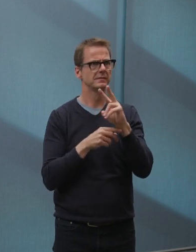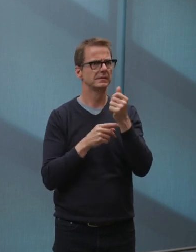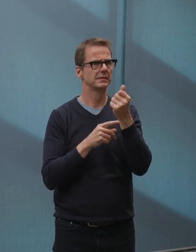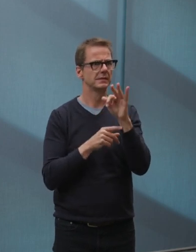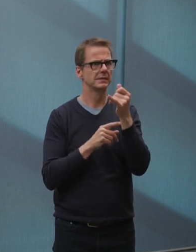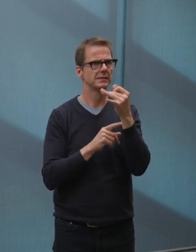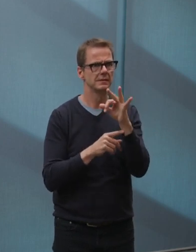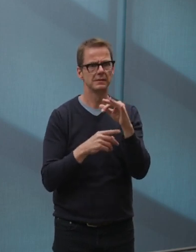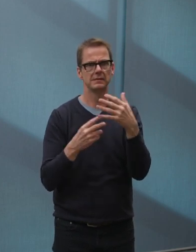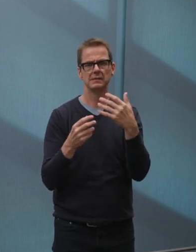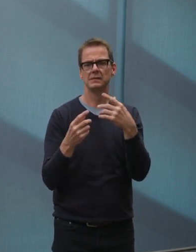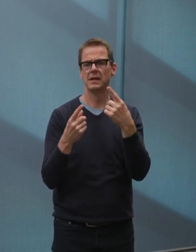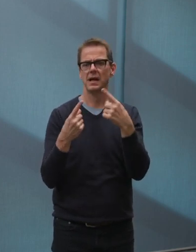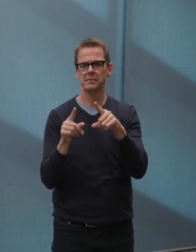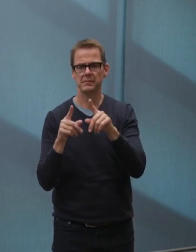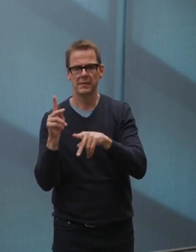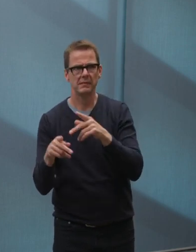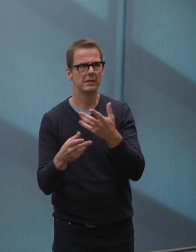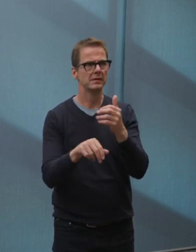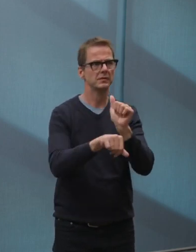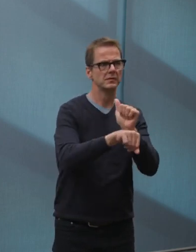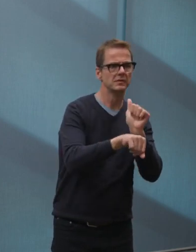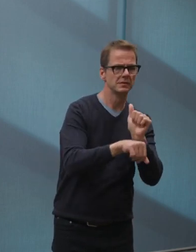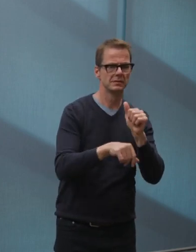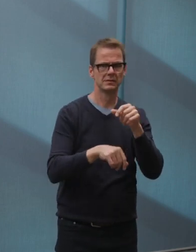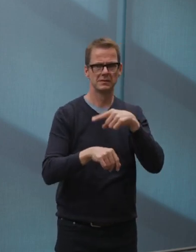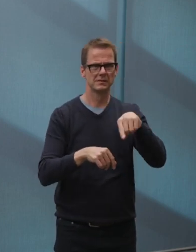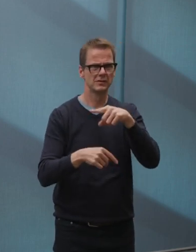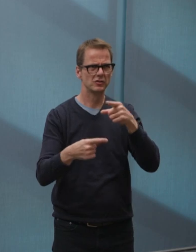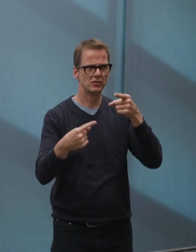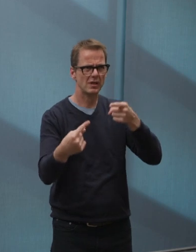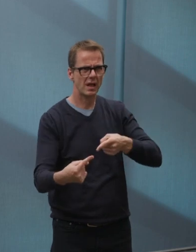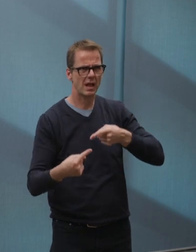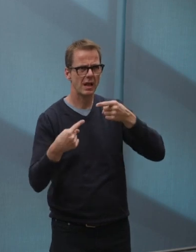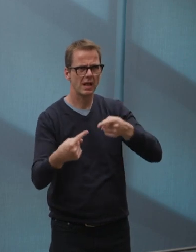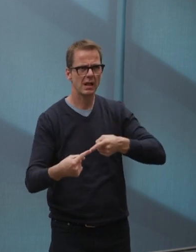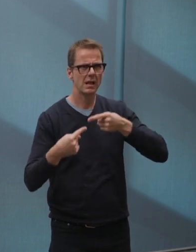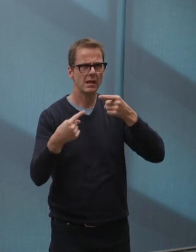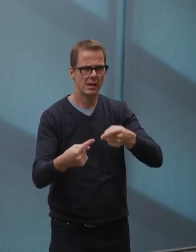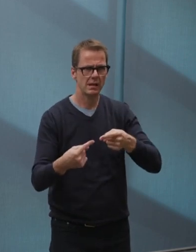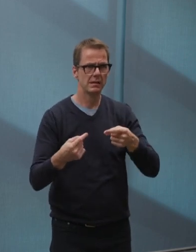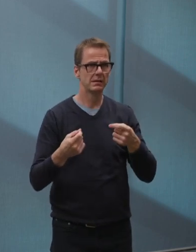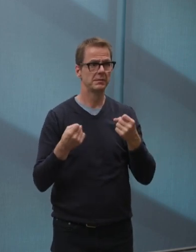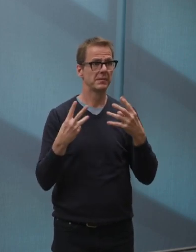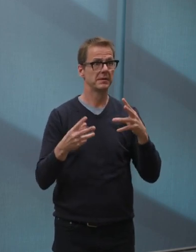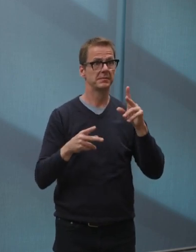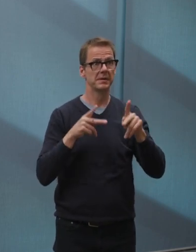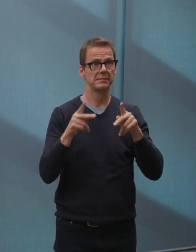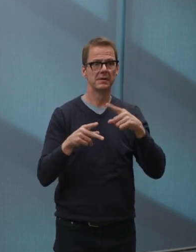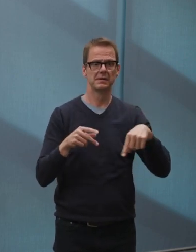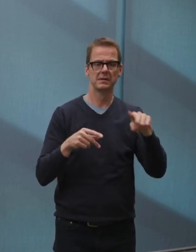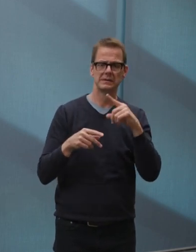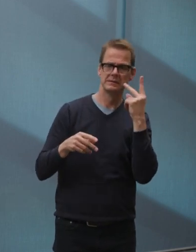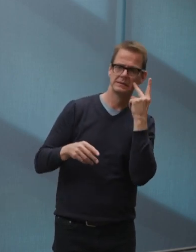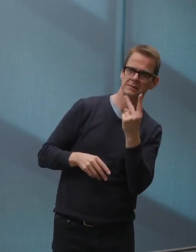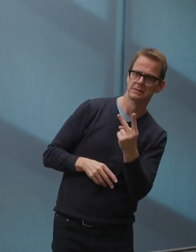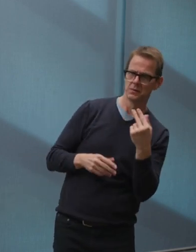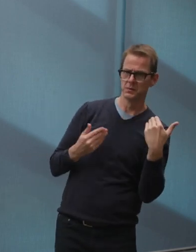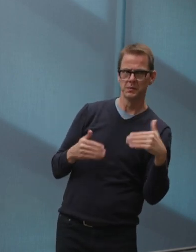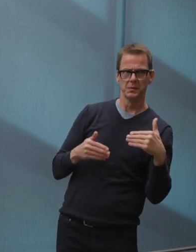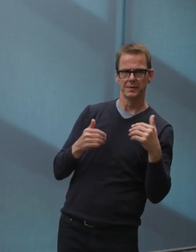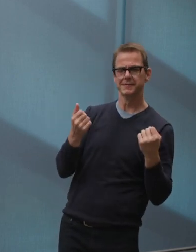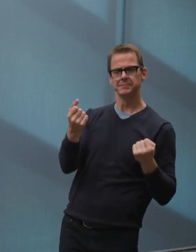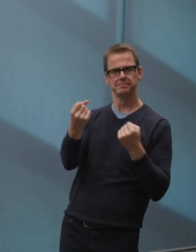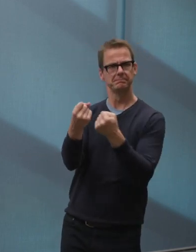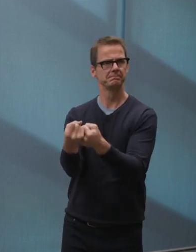organizations that take care of our city's most vulnerable. There is also information on how you can help local businesses